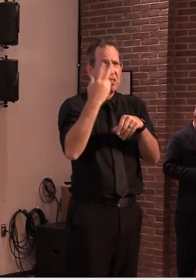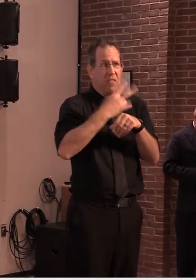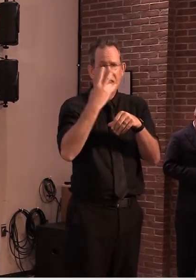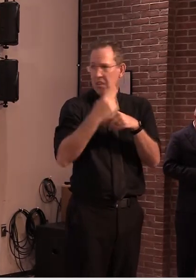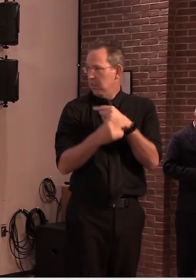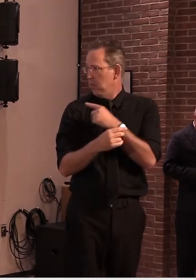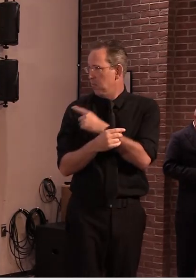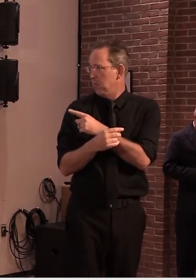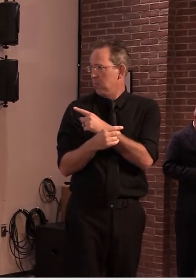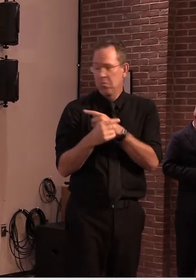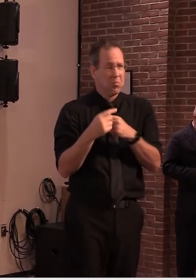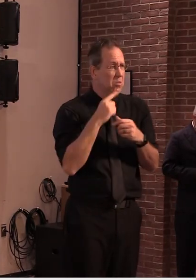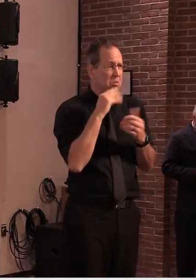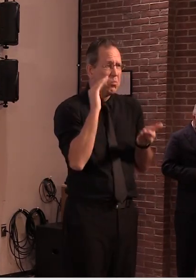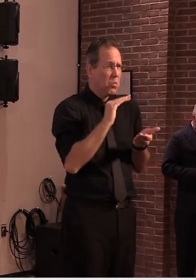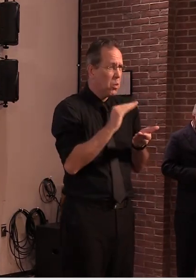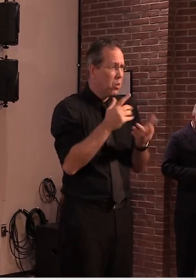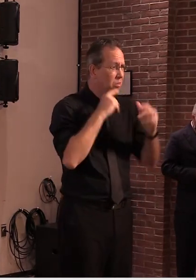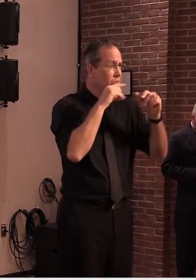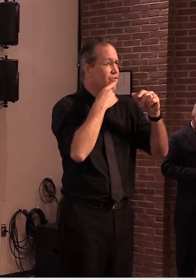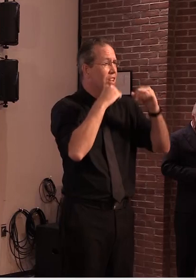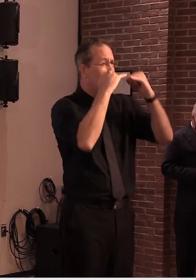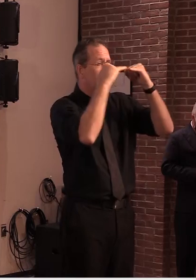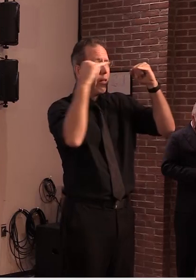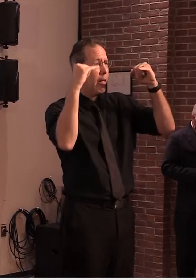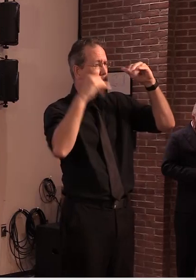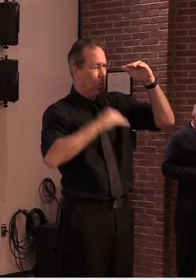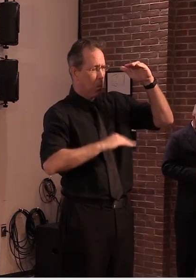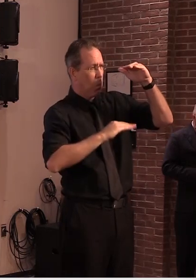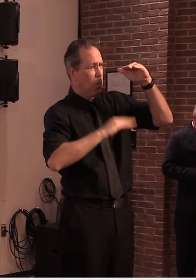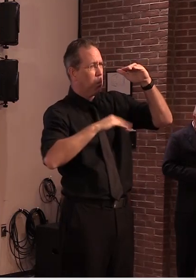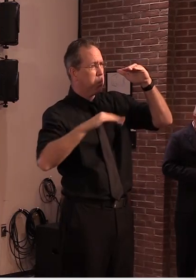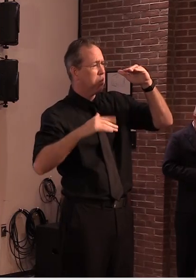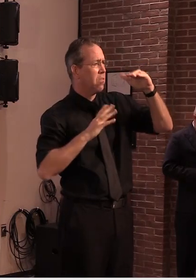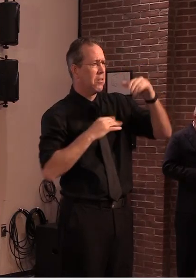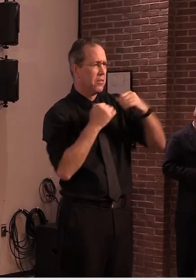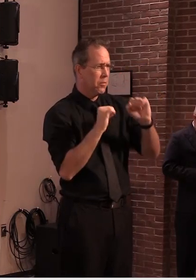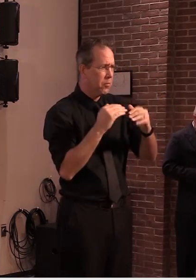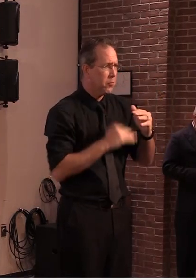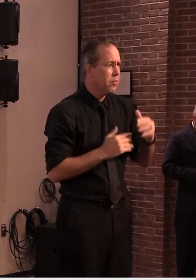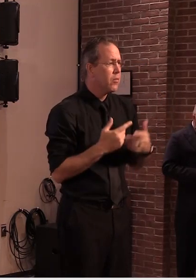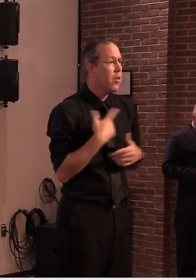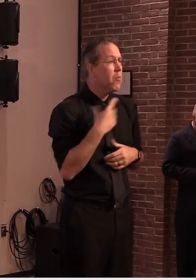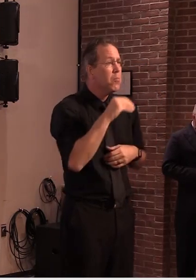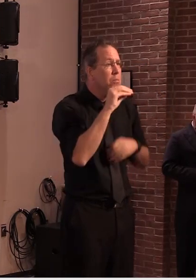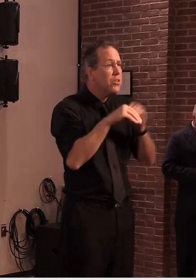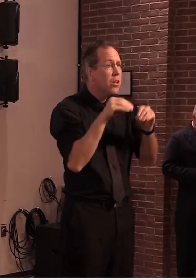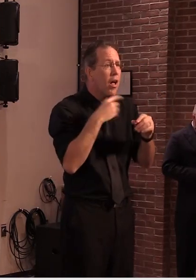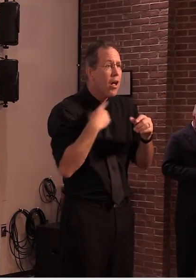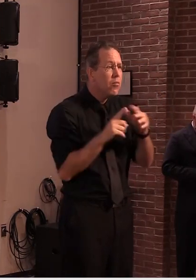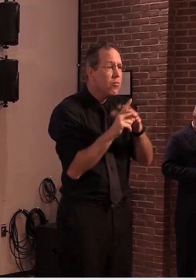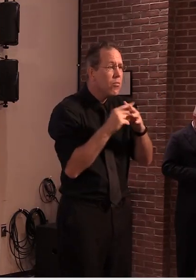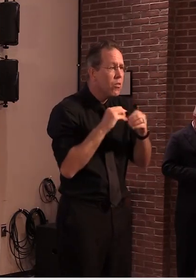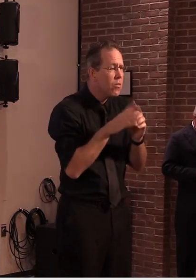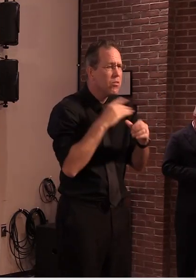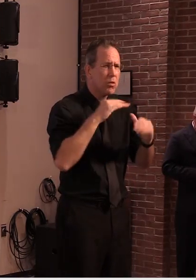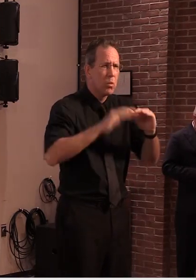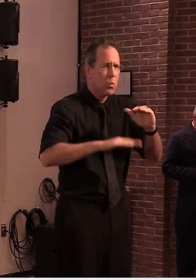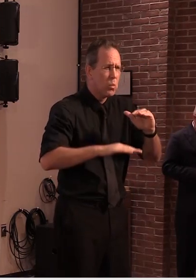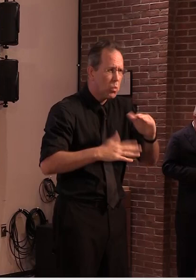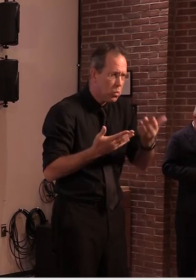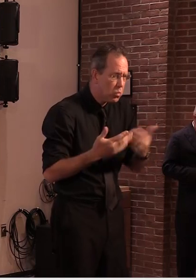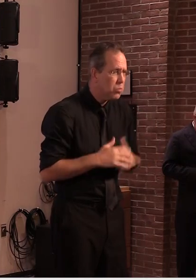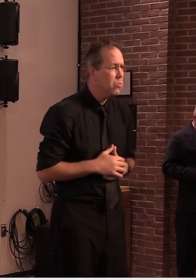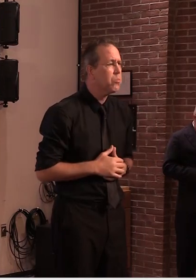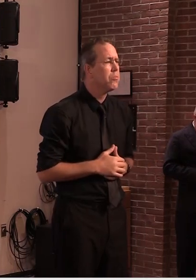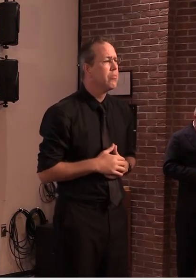regarding our test positivity, the seven-day average remains steady, and as we mentioned, we continue to have the lowest positivity rate in the